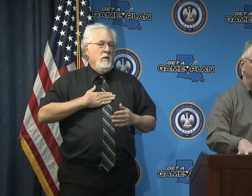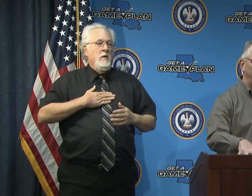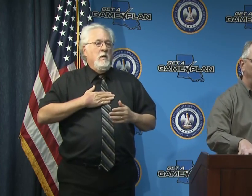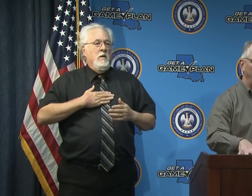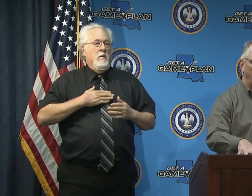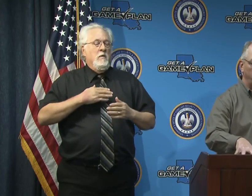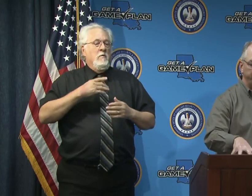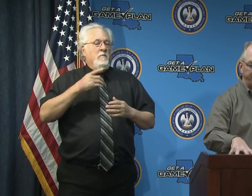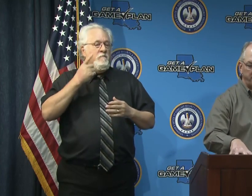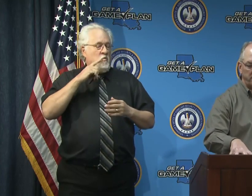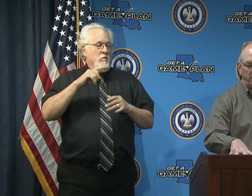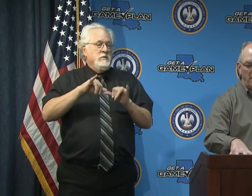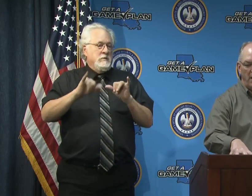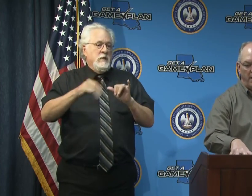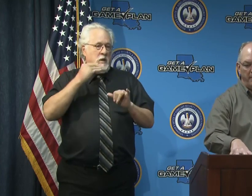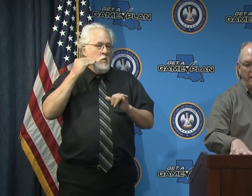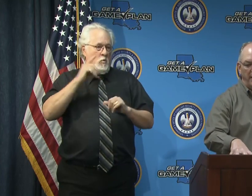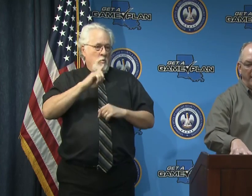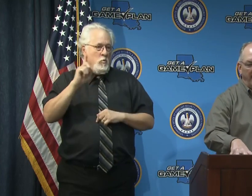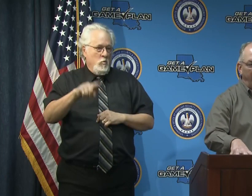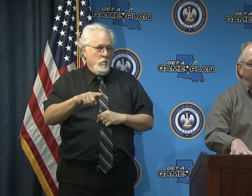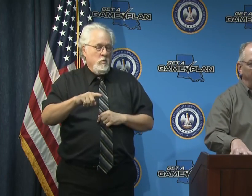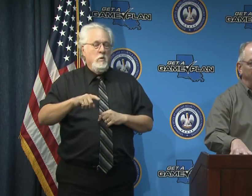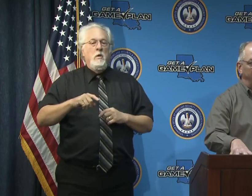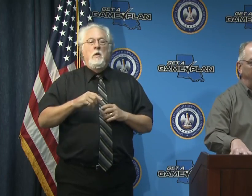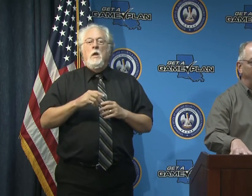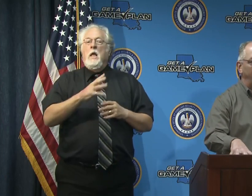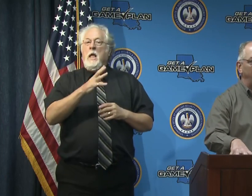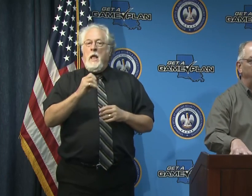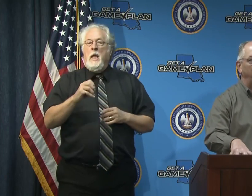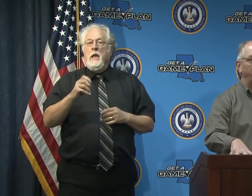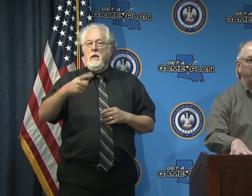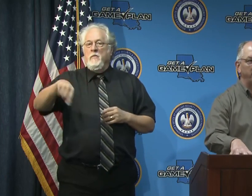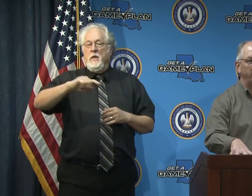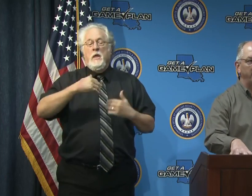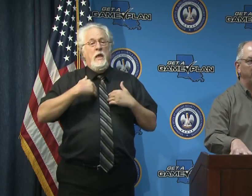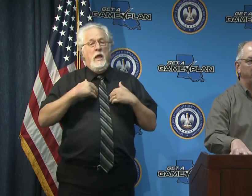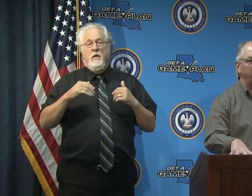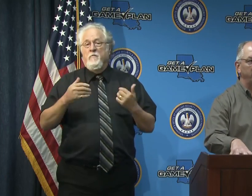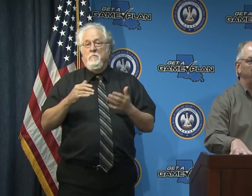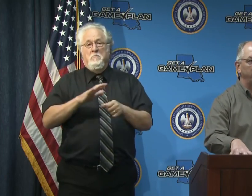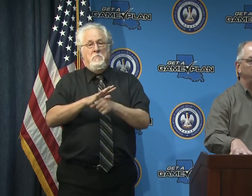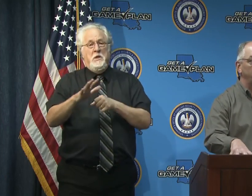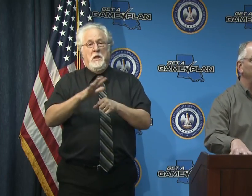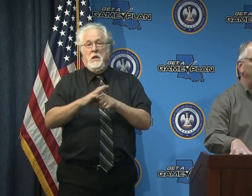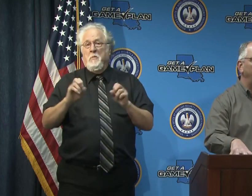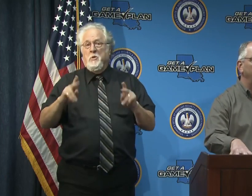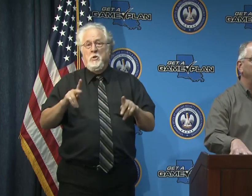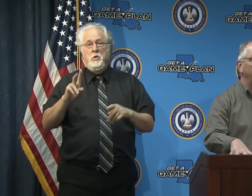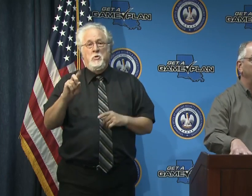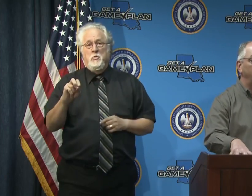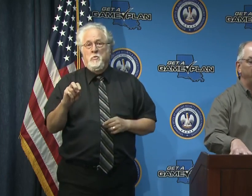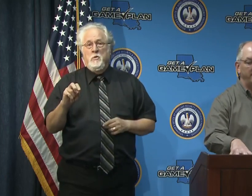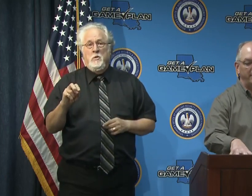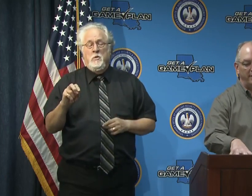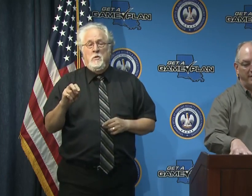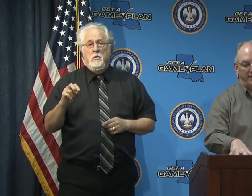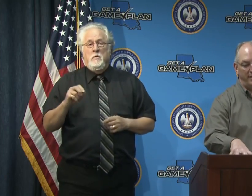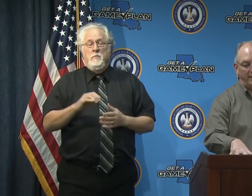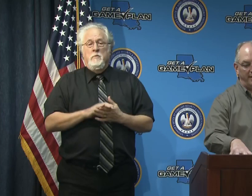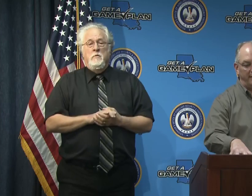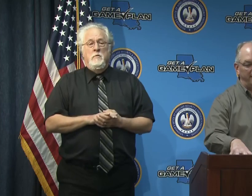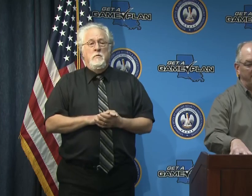necessity of the stay-at-home order um and and they have ample opportunity to to do that um